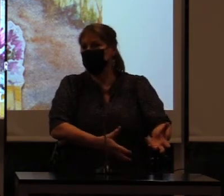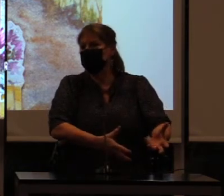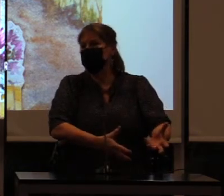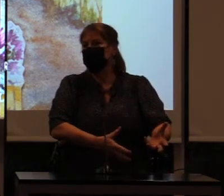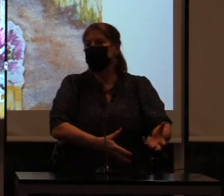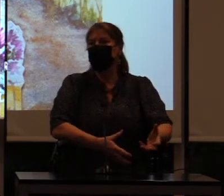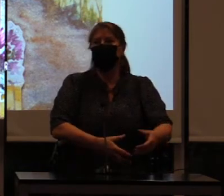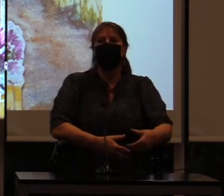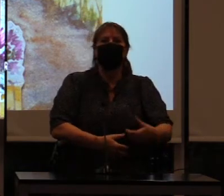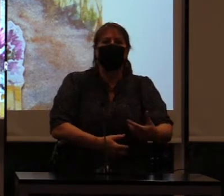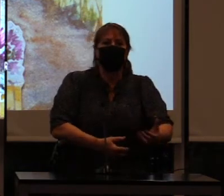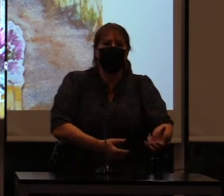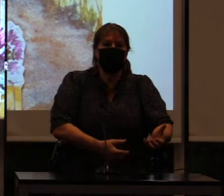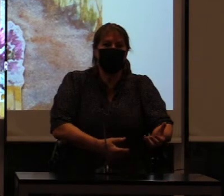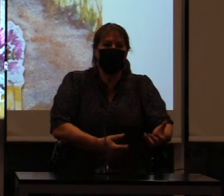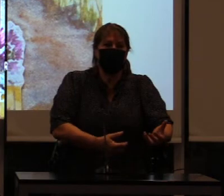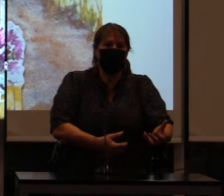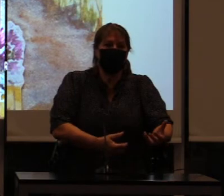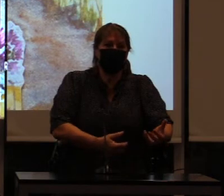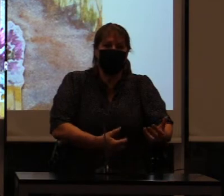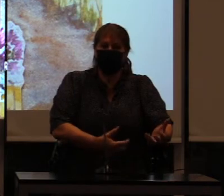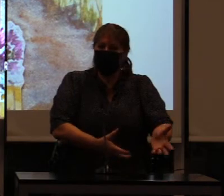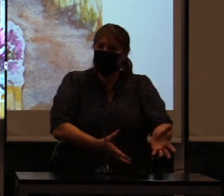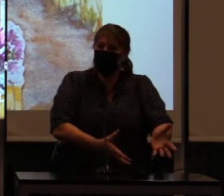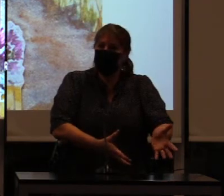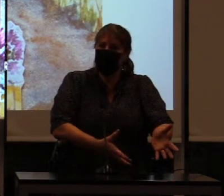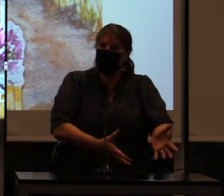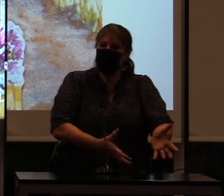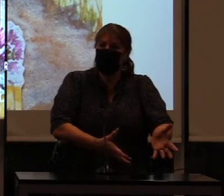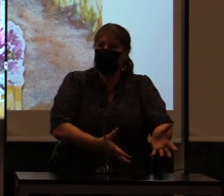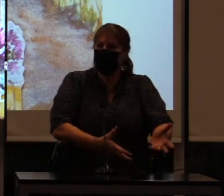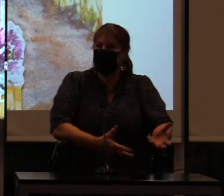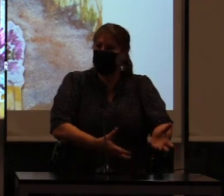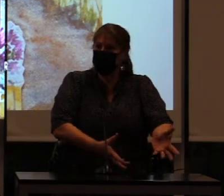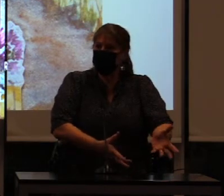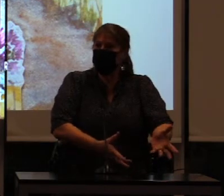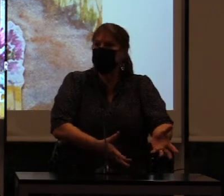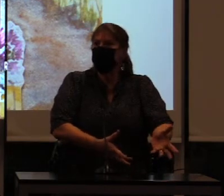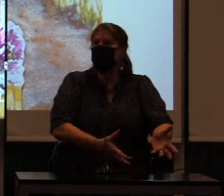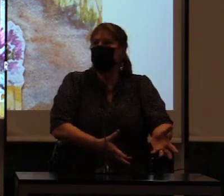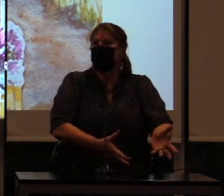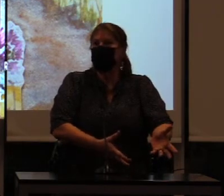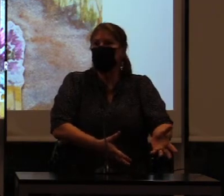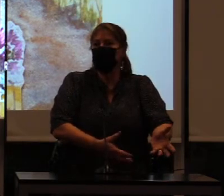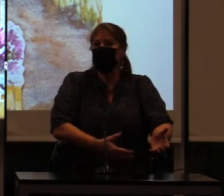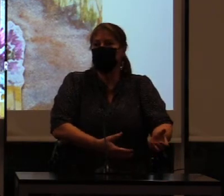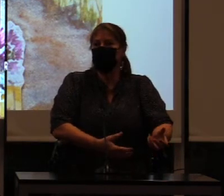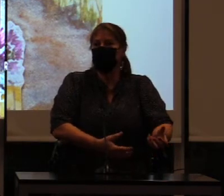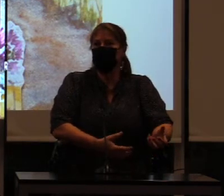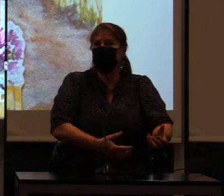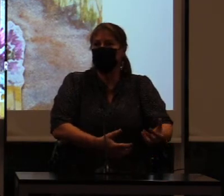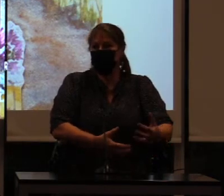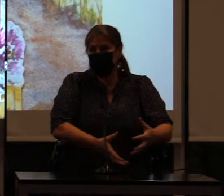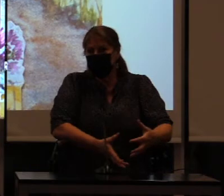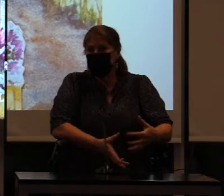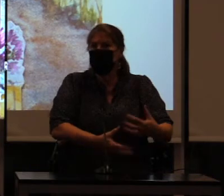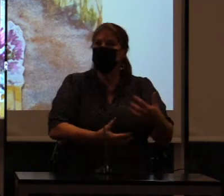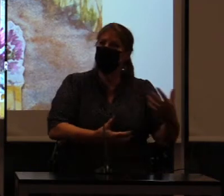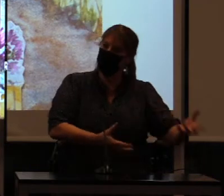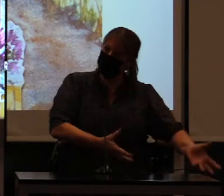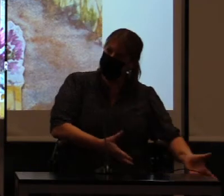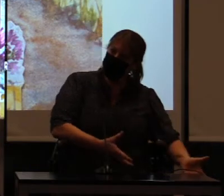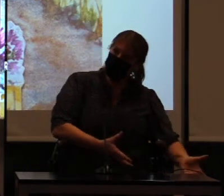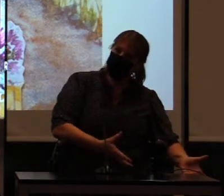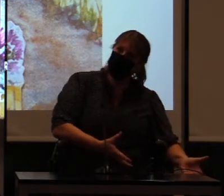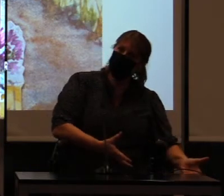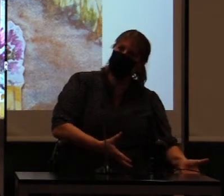She really liked it. She ran into the book that I self-published of poetry that